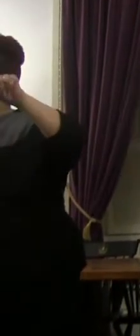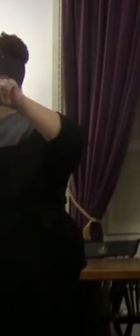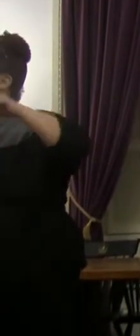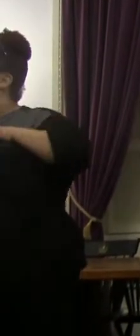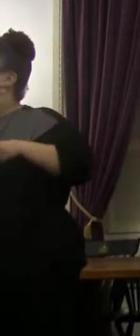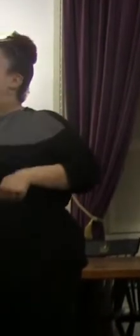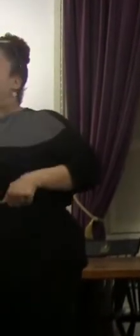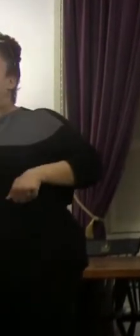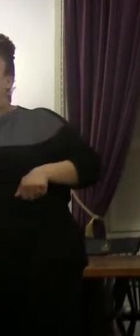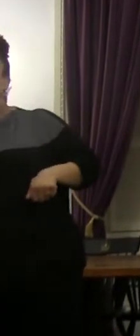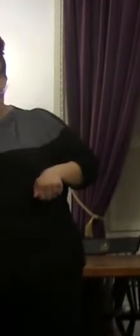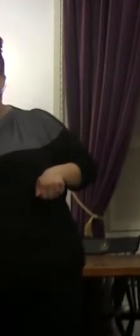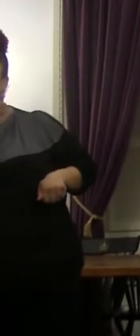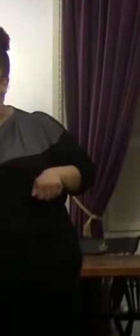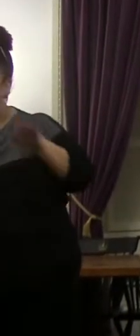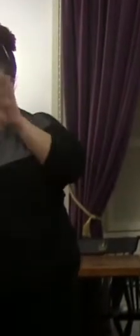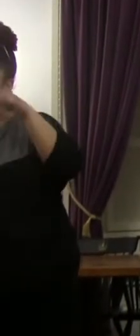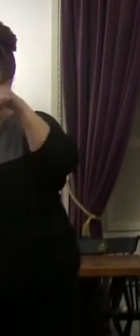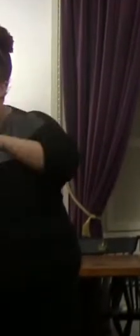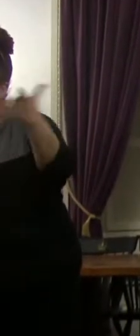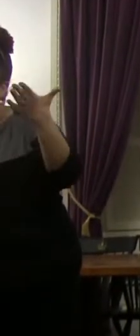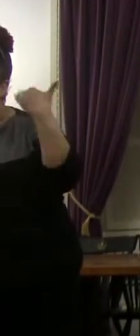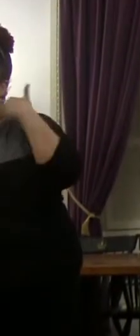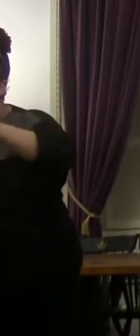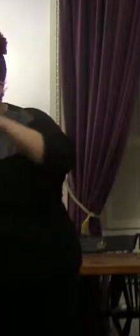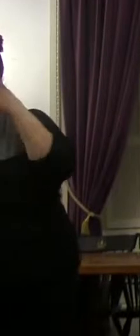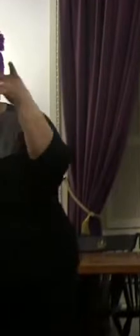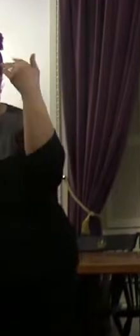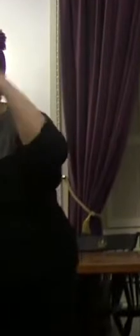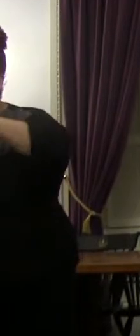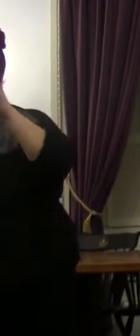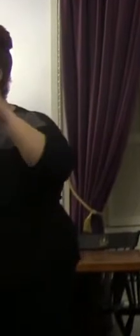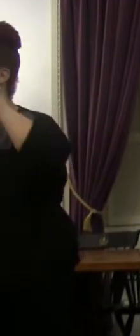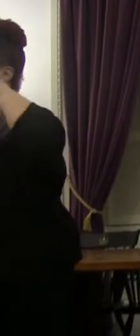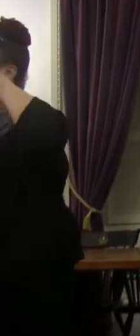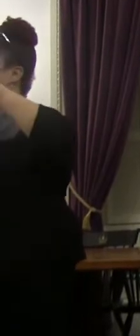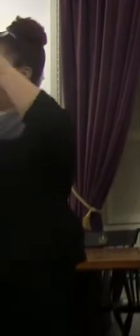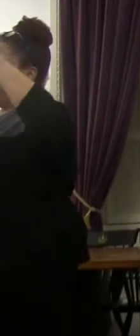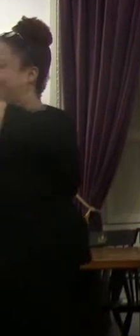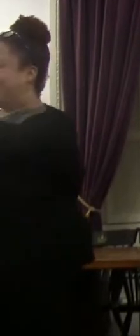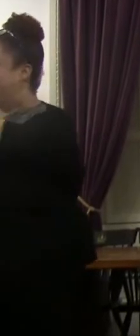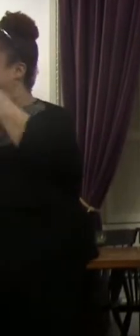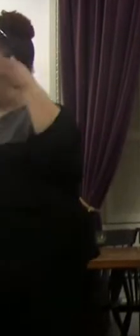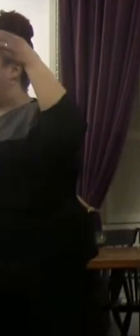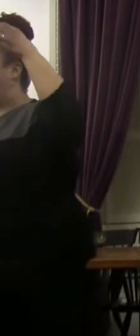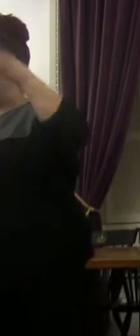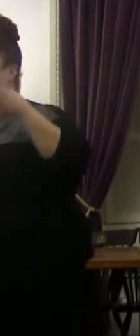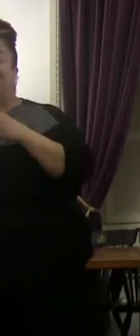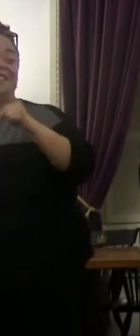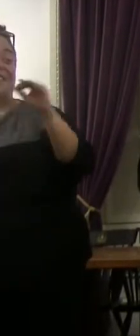Yeah. All right. Again. Thank you very much for being here. Thank you very much. Thank you.